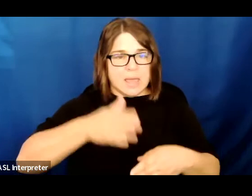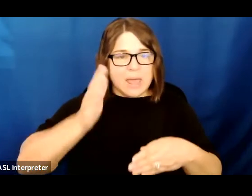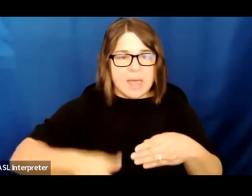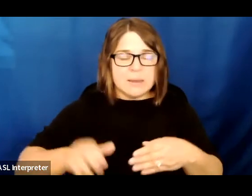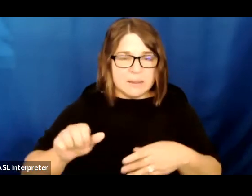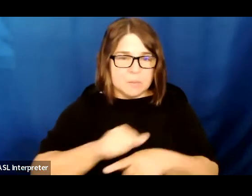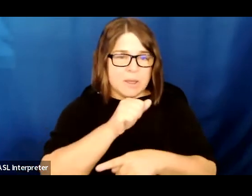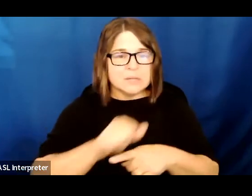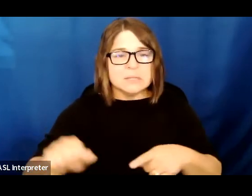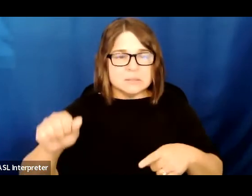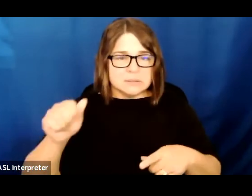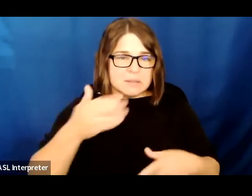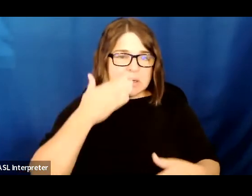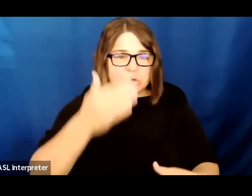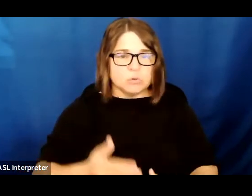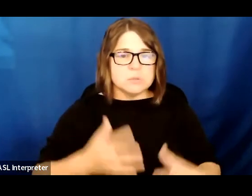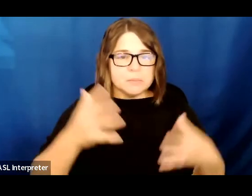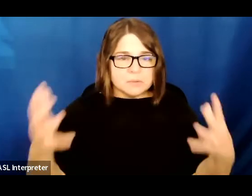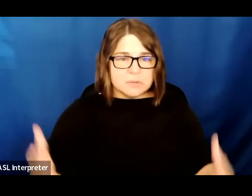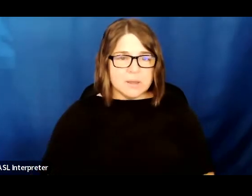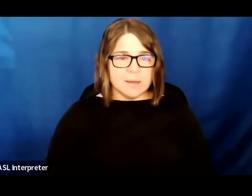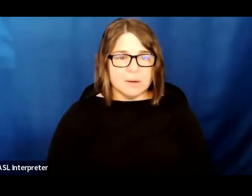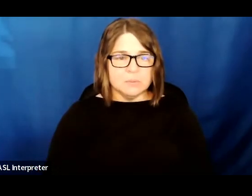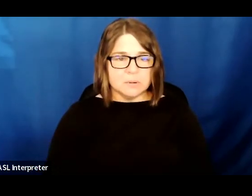forever. Thank you very much.